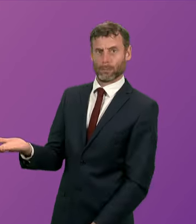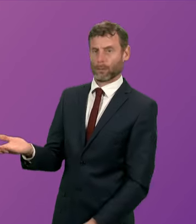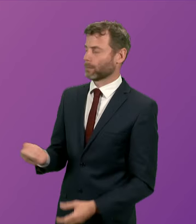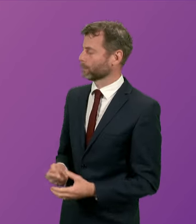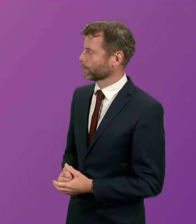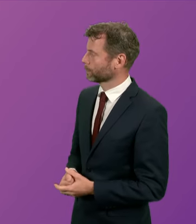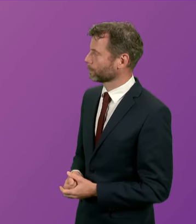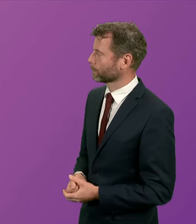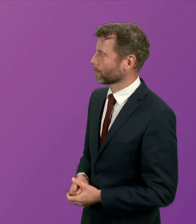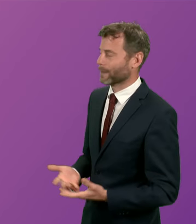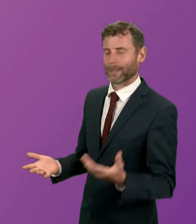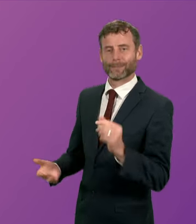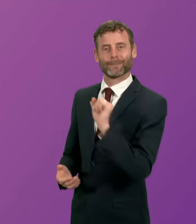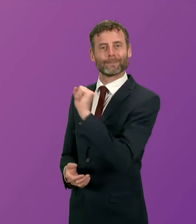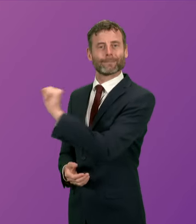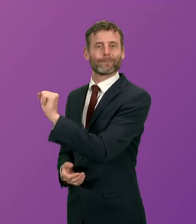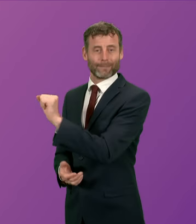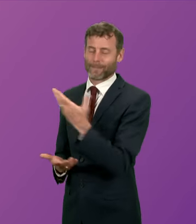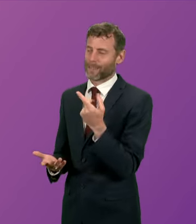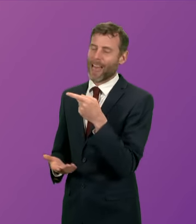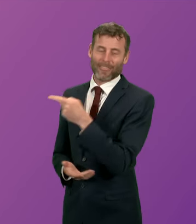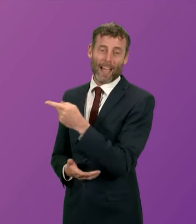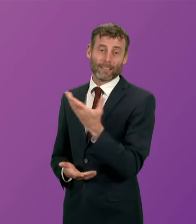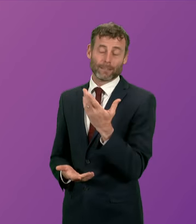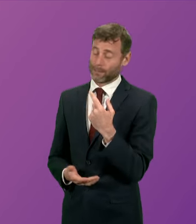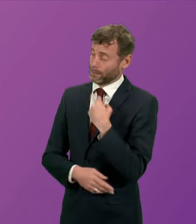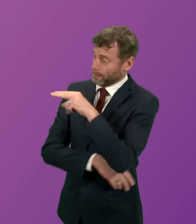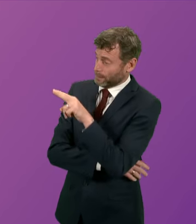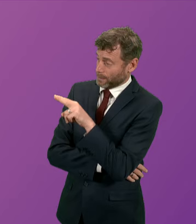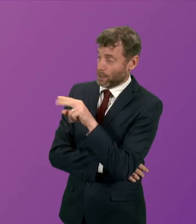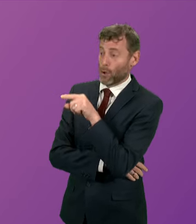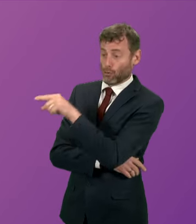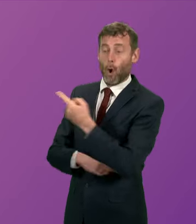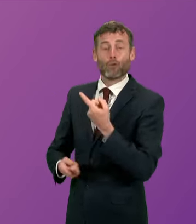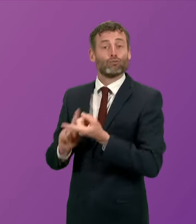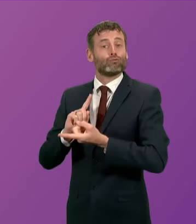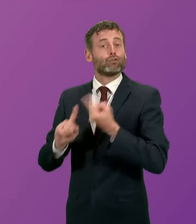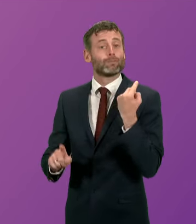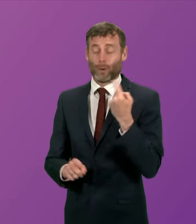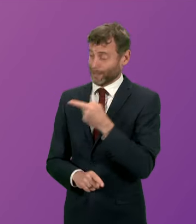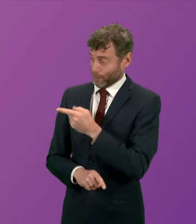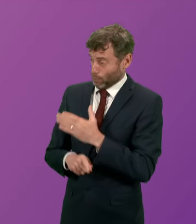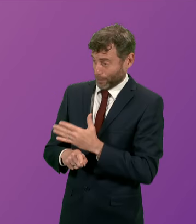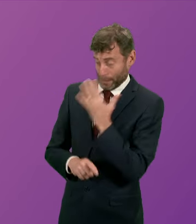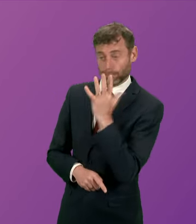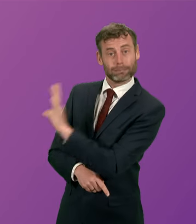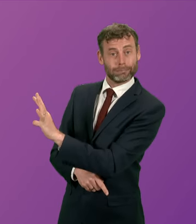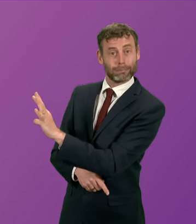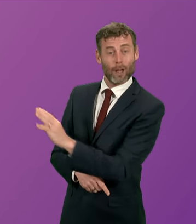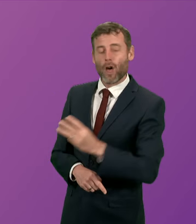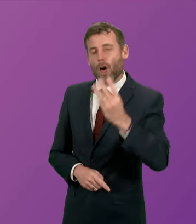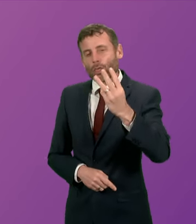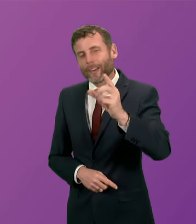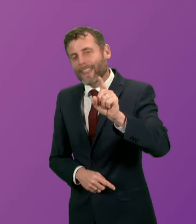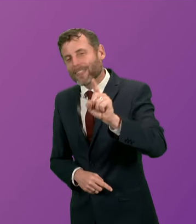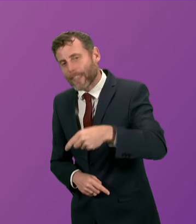That is a frankly embarrassing response to the fact that 3,000, 3